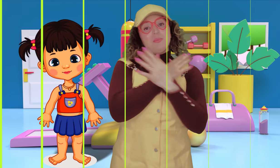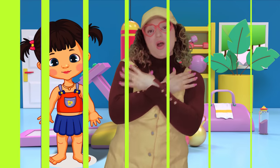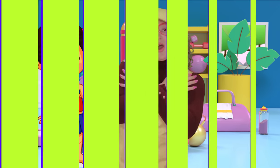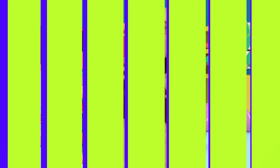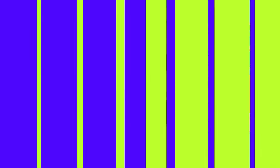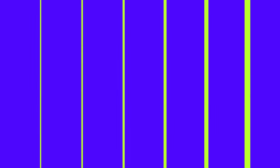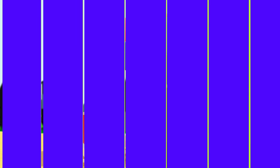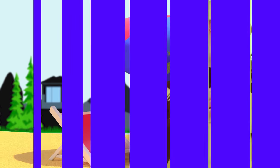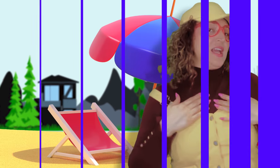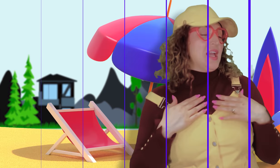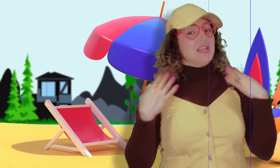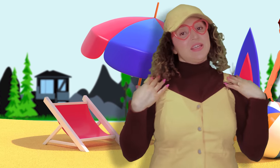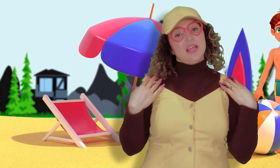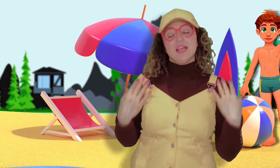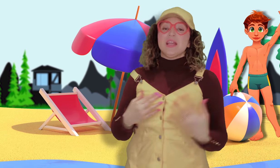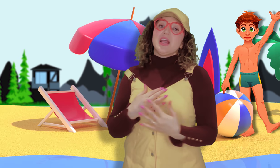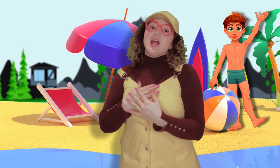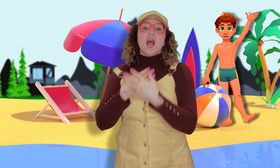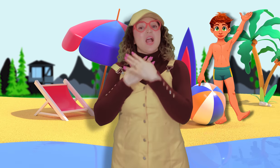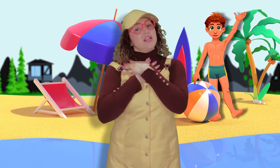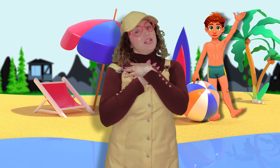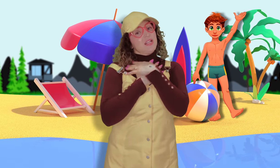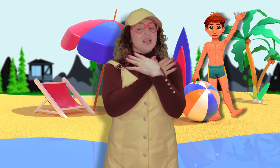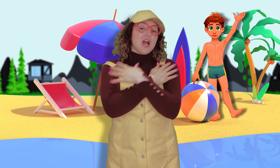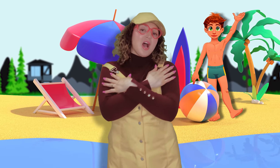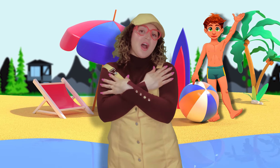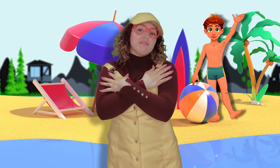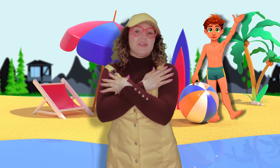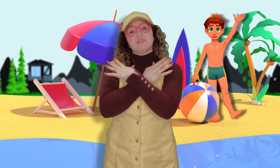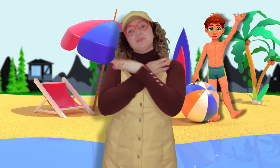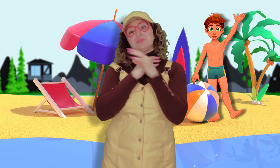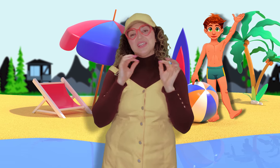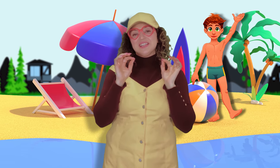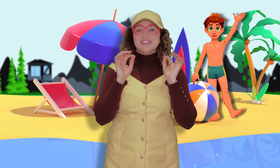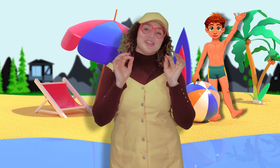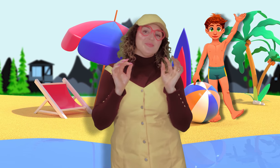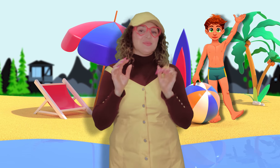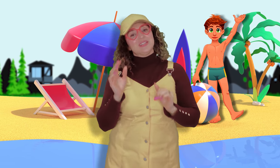body, yeah, yeah, I really love every piece of me